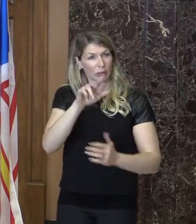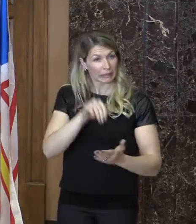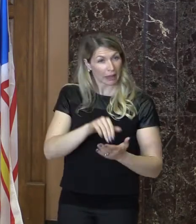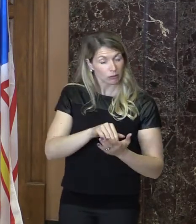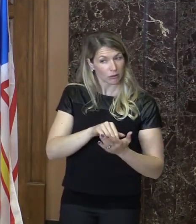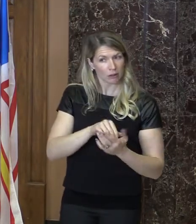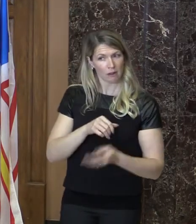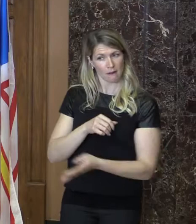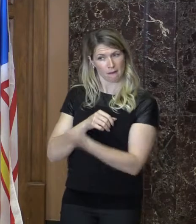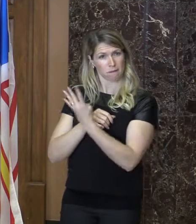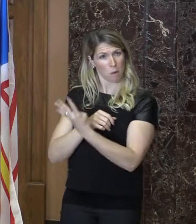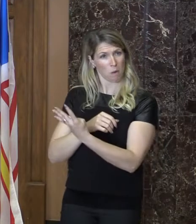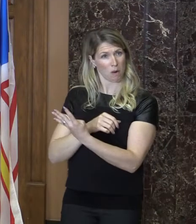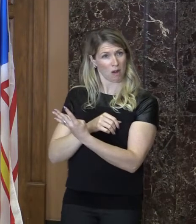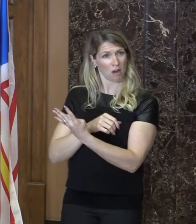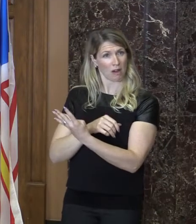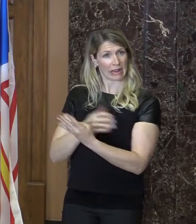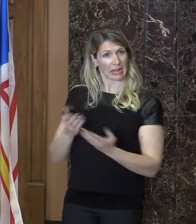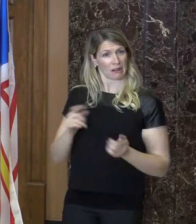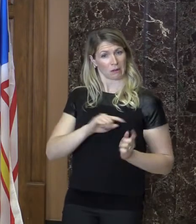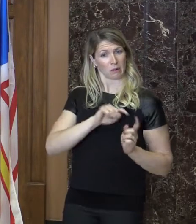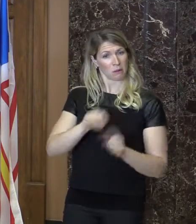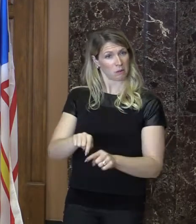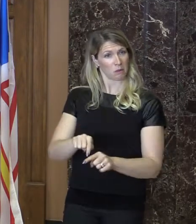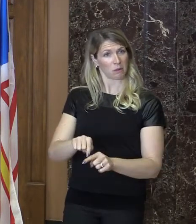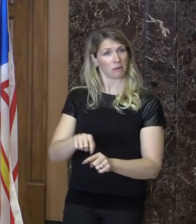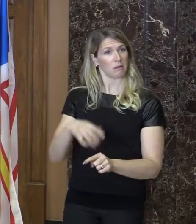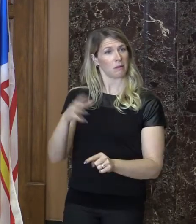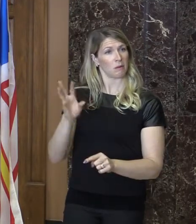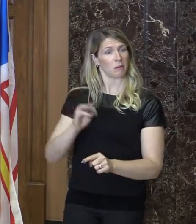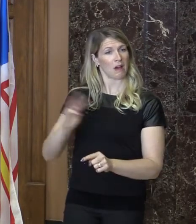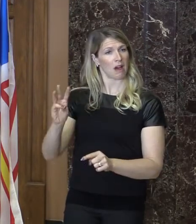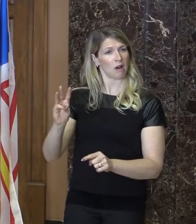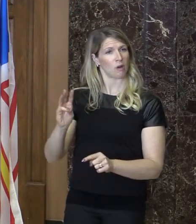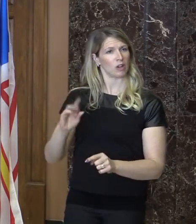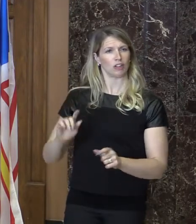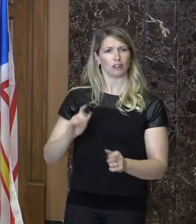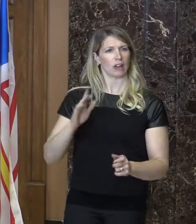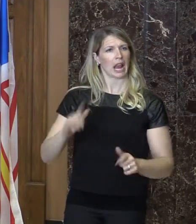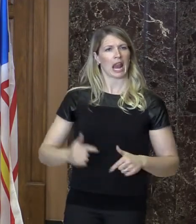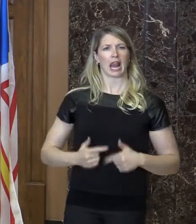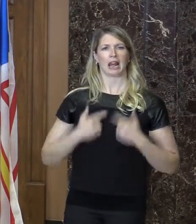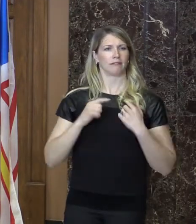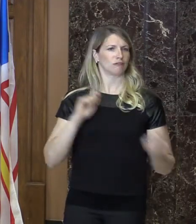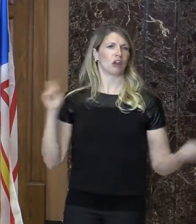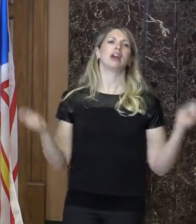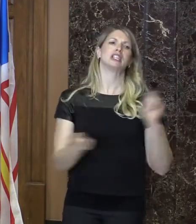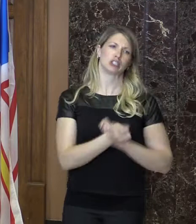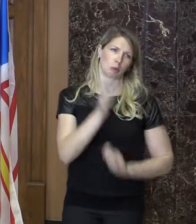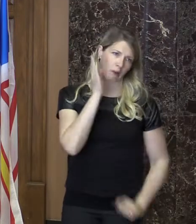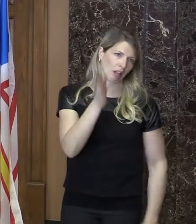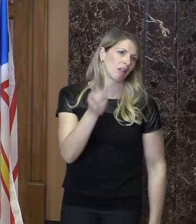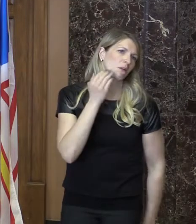This experience, I'm sure, will be life-changing and something that you will never forget.